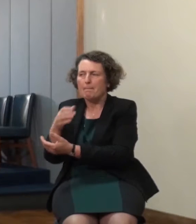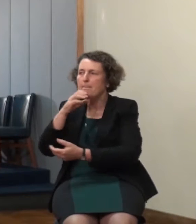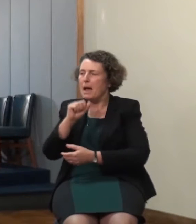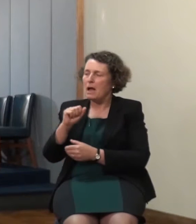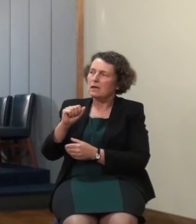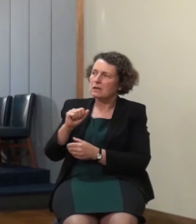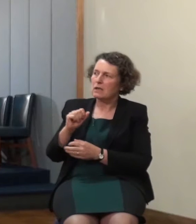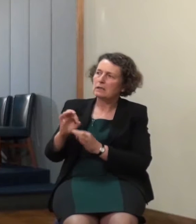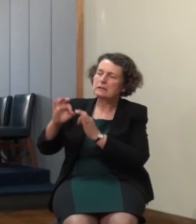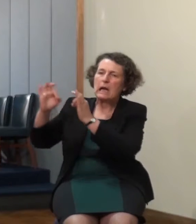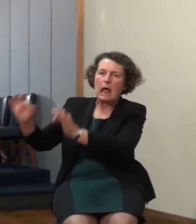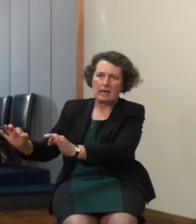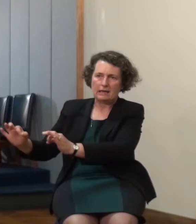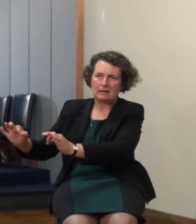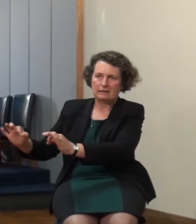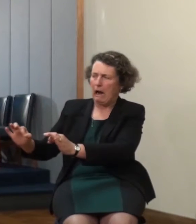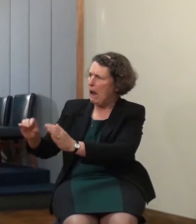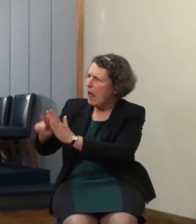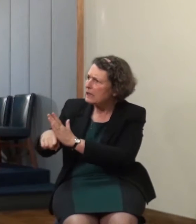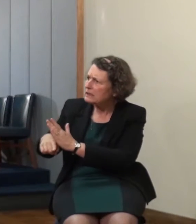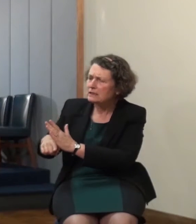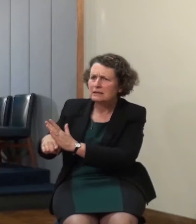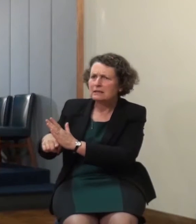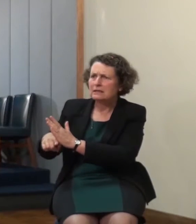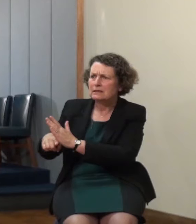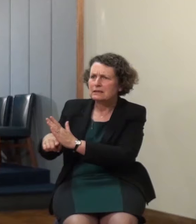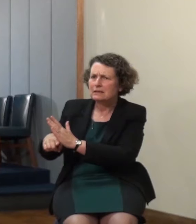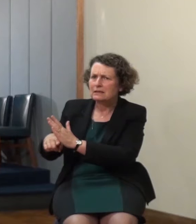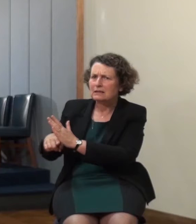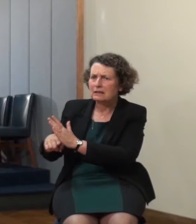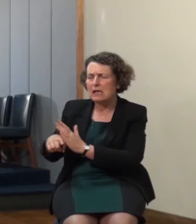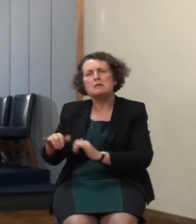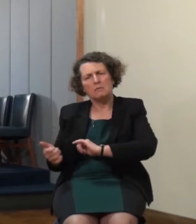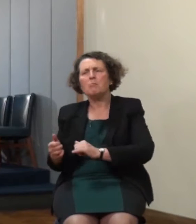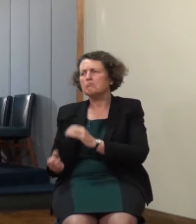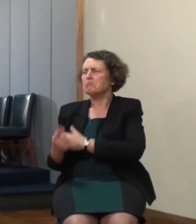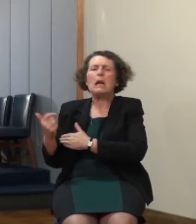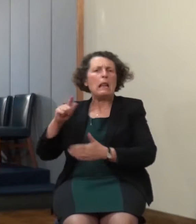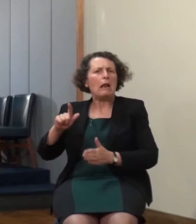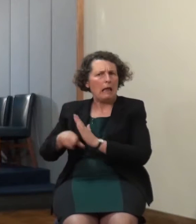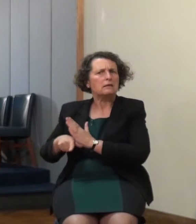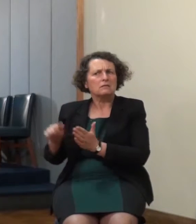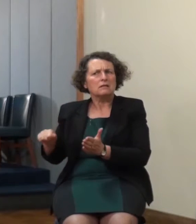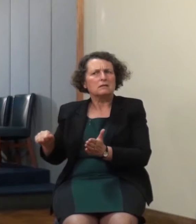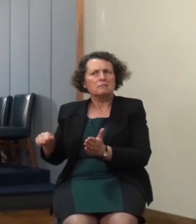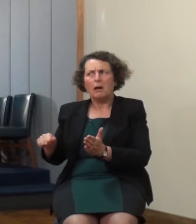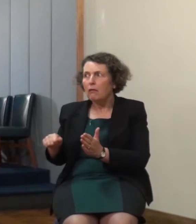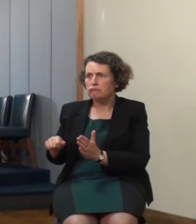unusually late much later than expected indeed so late that they all slumbered